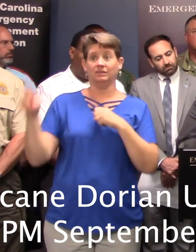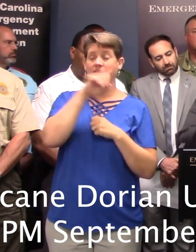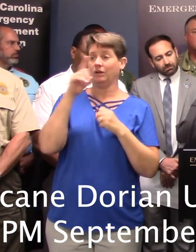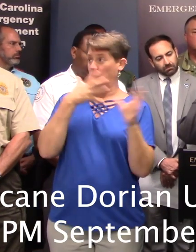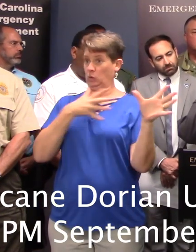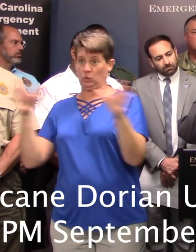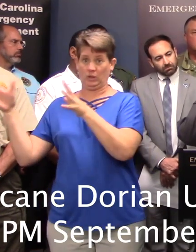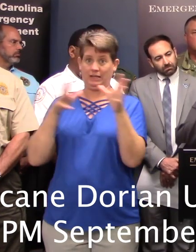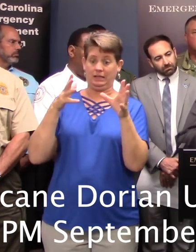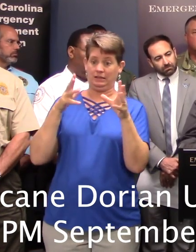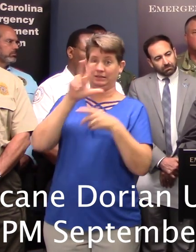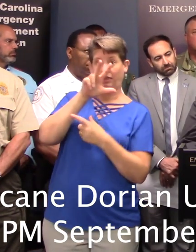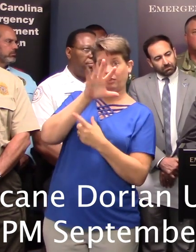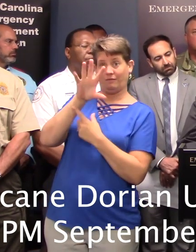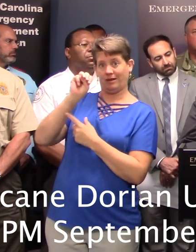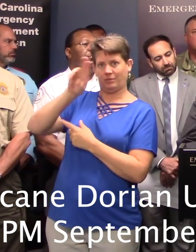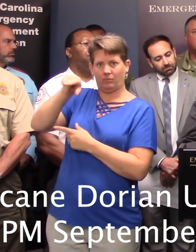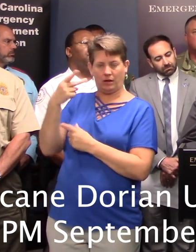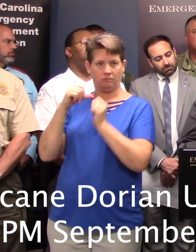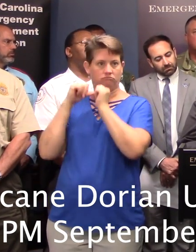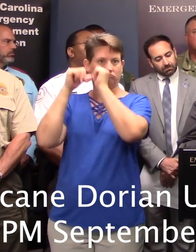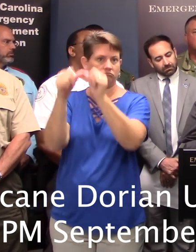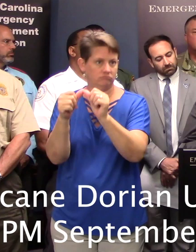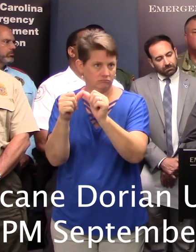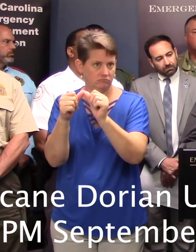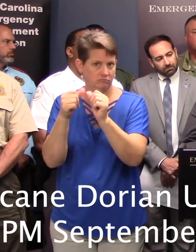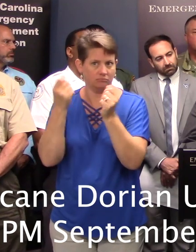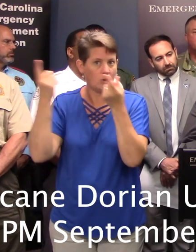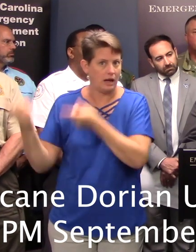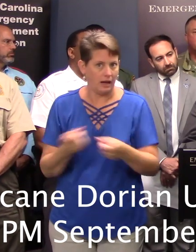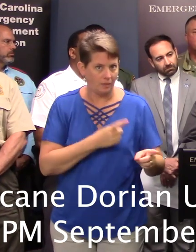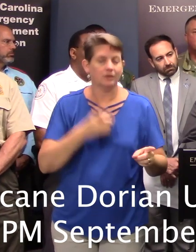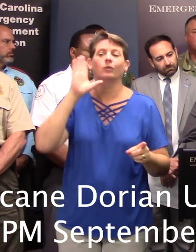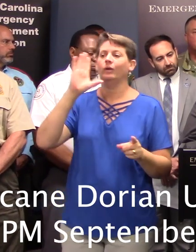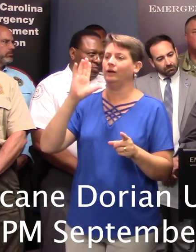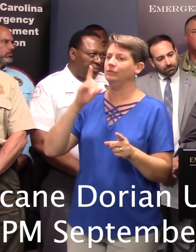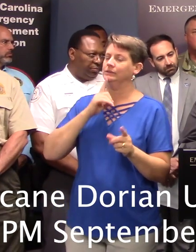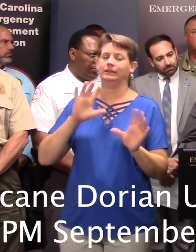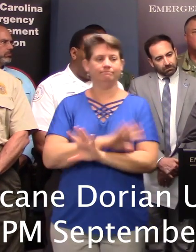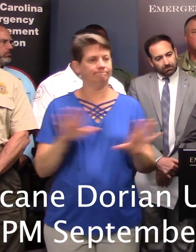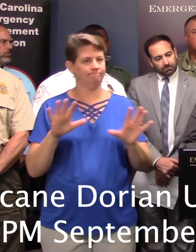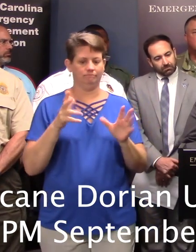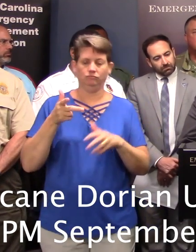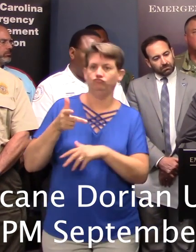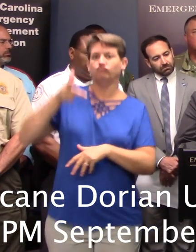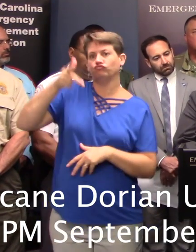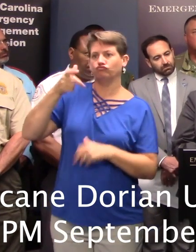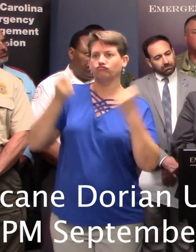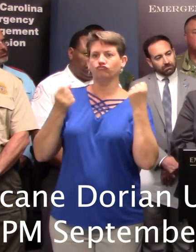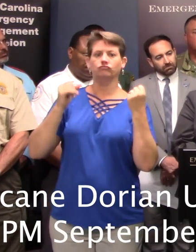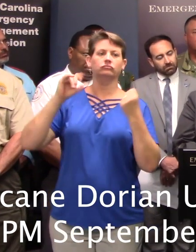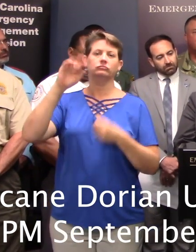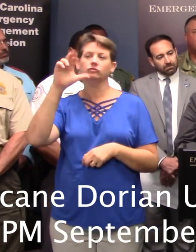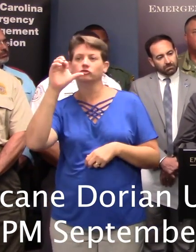35 miles per hour sustained winds, we will advise high-profile vehicles so trucks not to travel over those